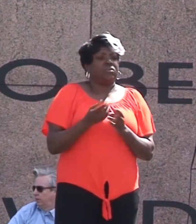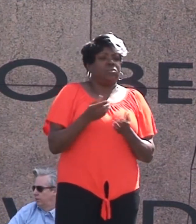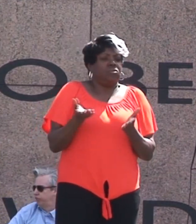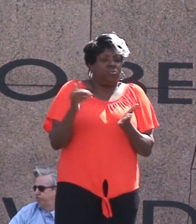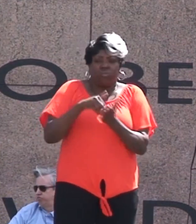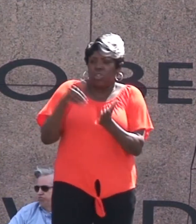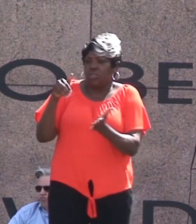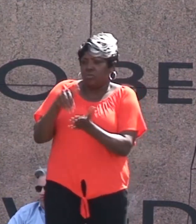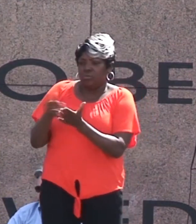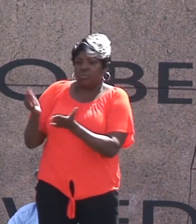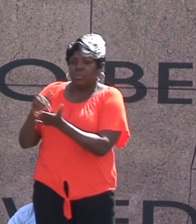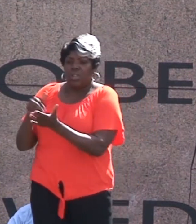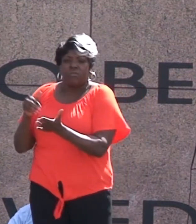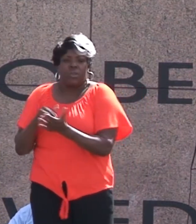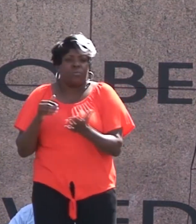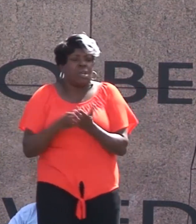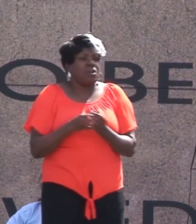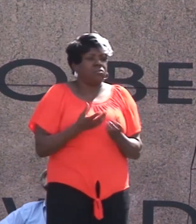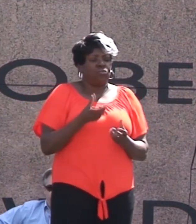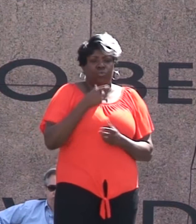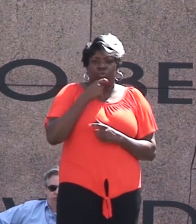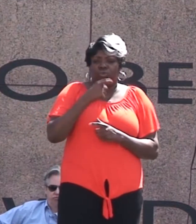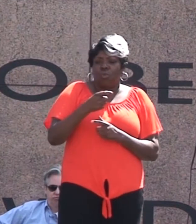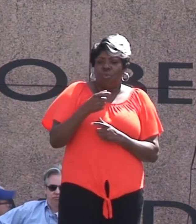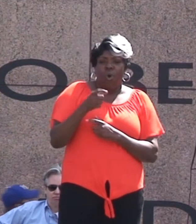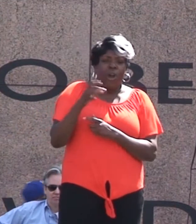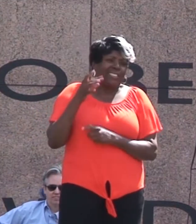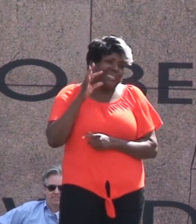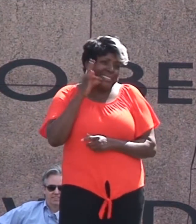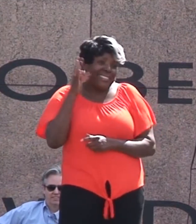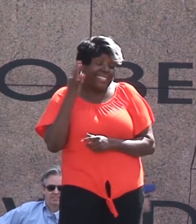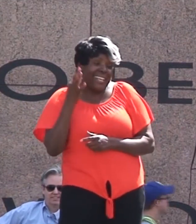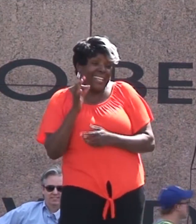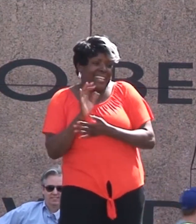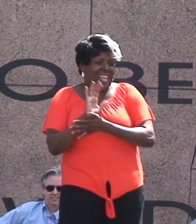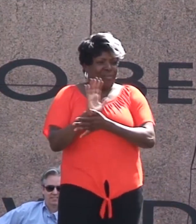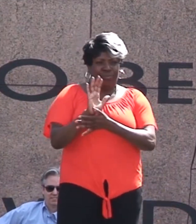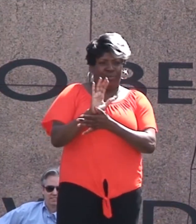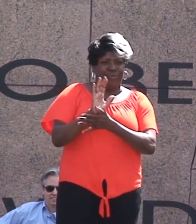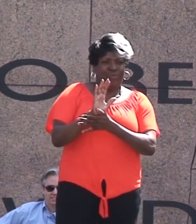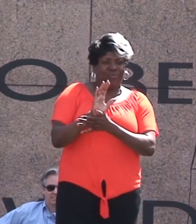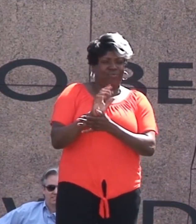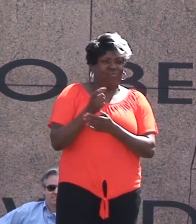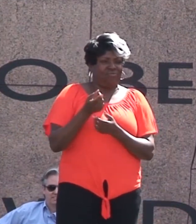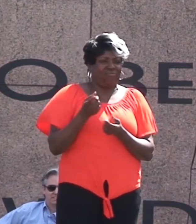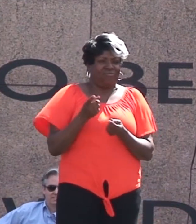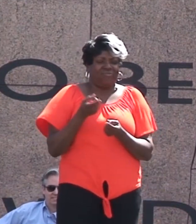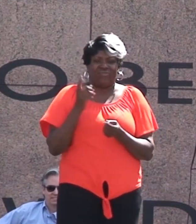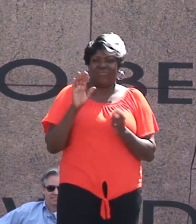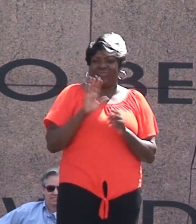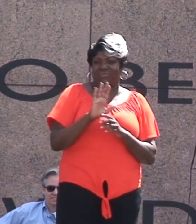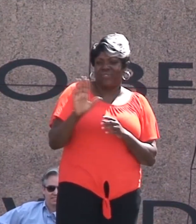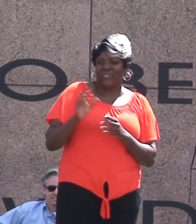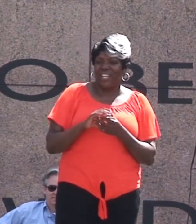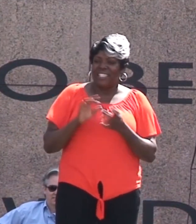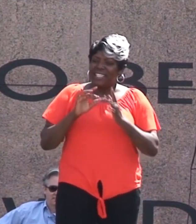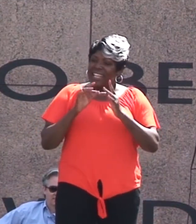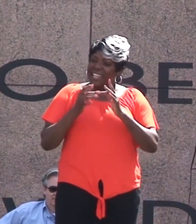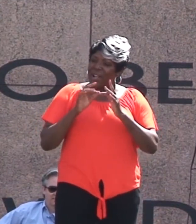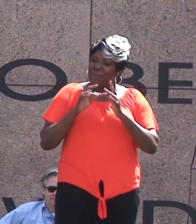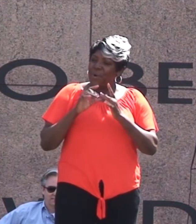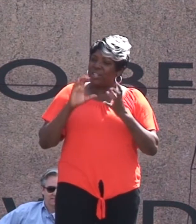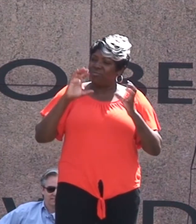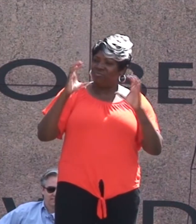the palm of your hand So you can watch cat videos Wirelessly Thanks to networks of satellites Which are tiny